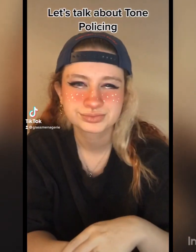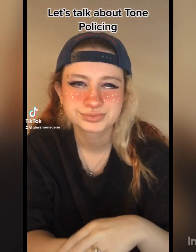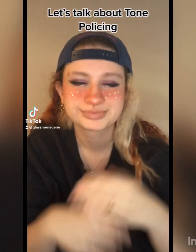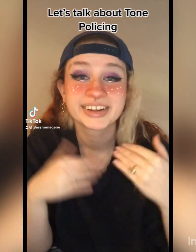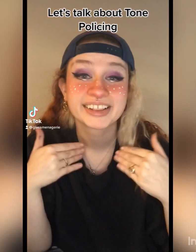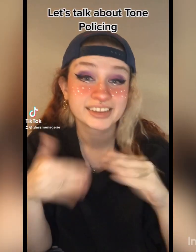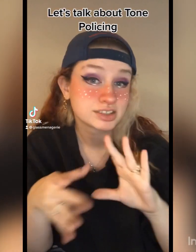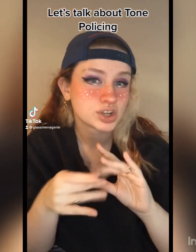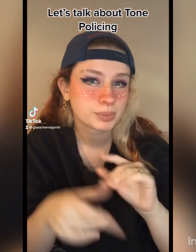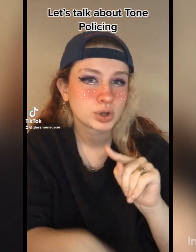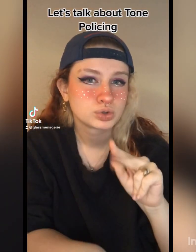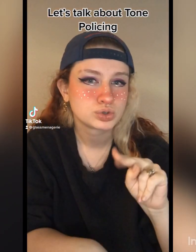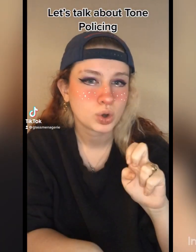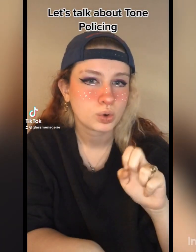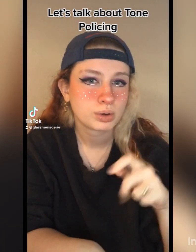Let's talk about tone policing.